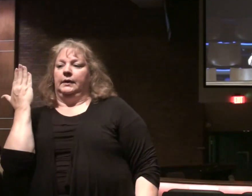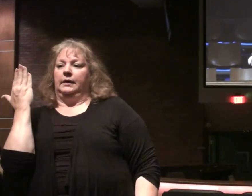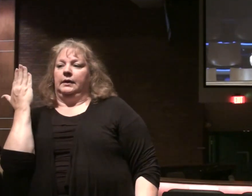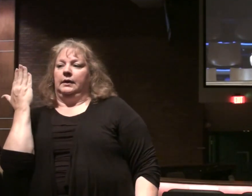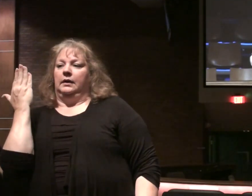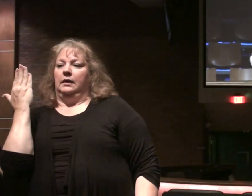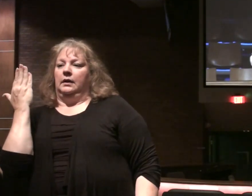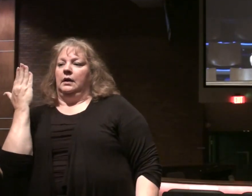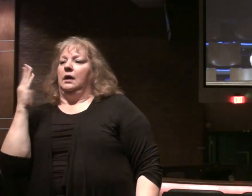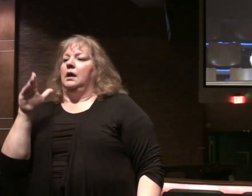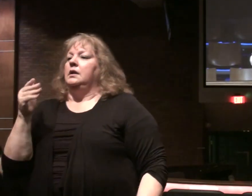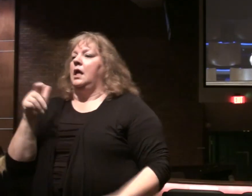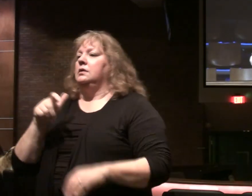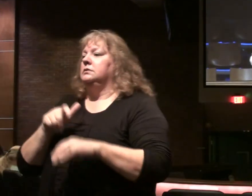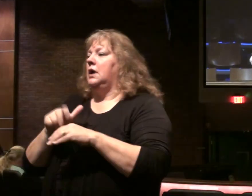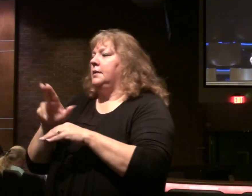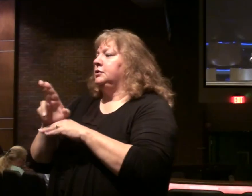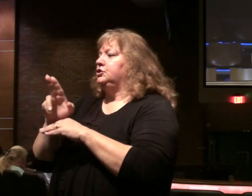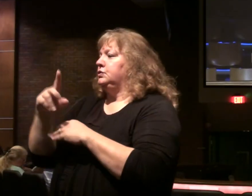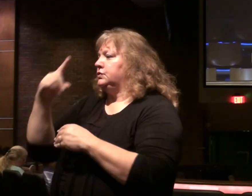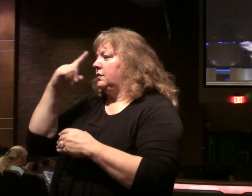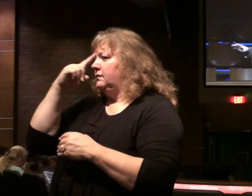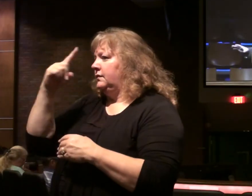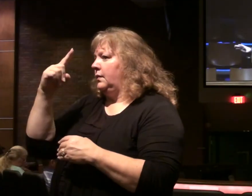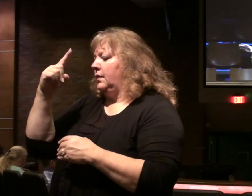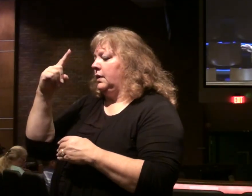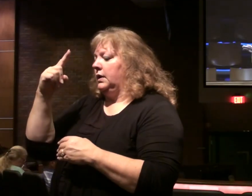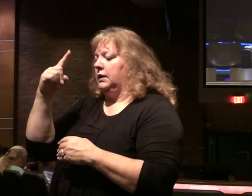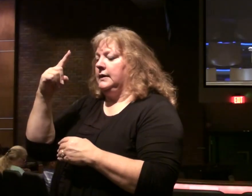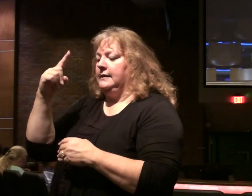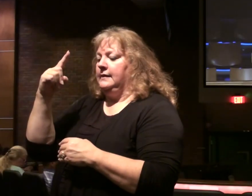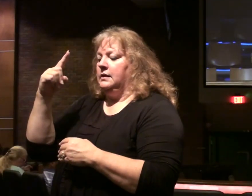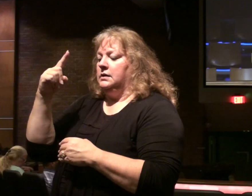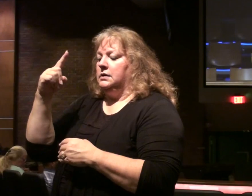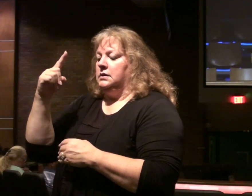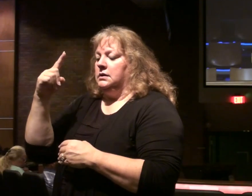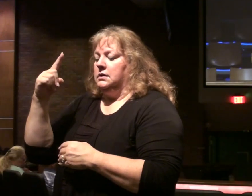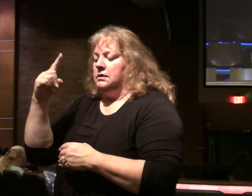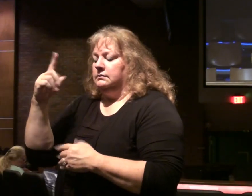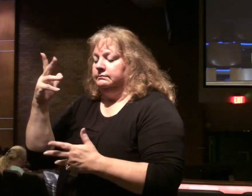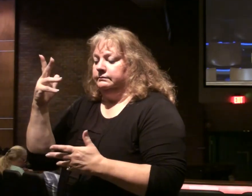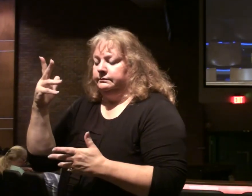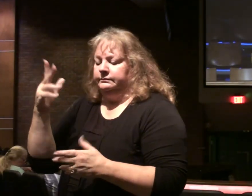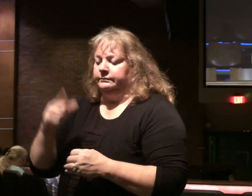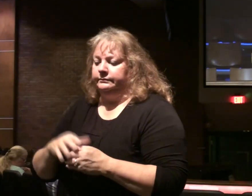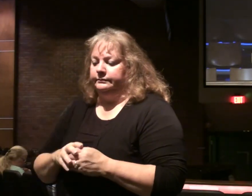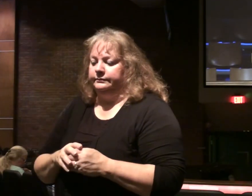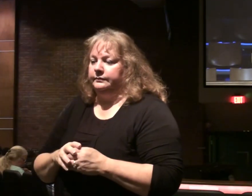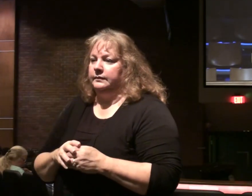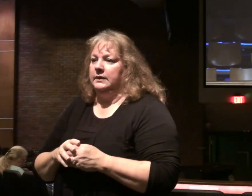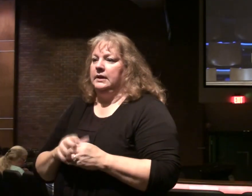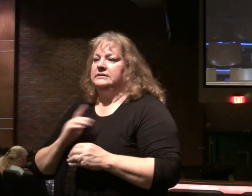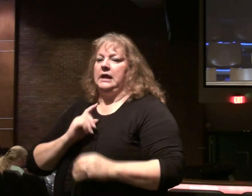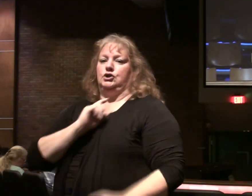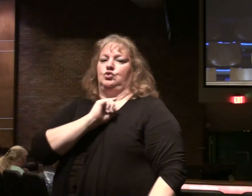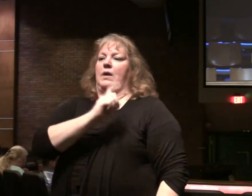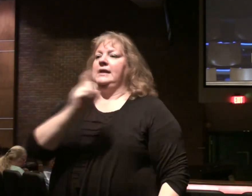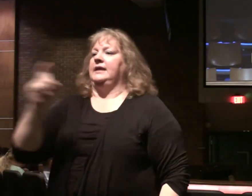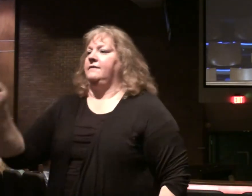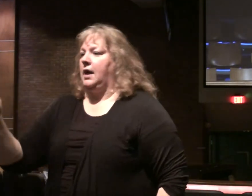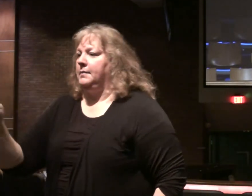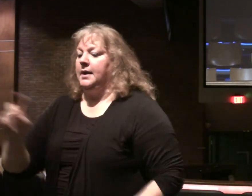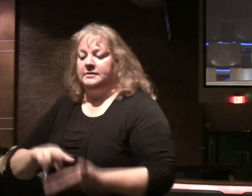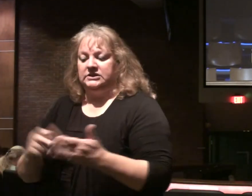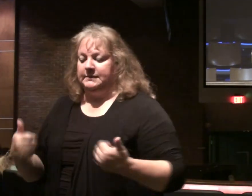The other three times it's used, taking a week of up. The idea isn't giving away, but giving